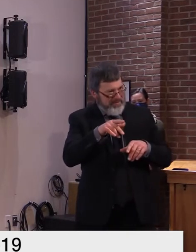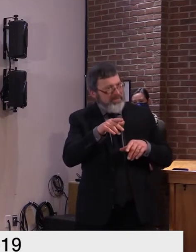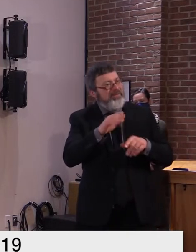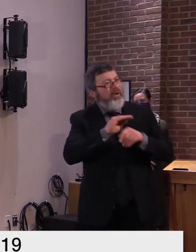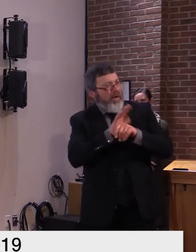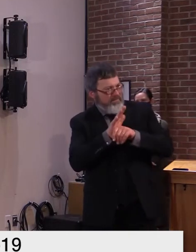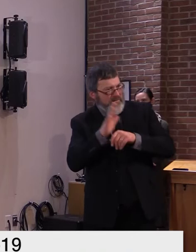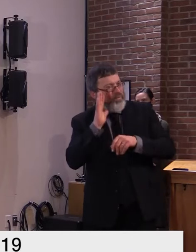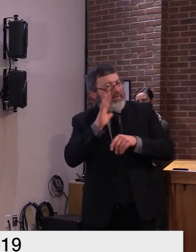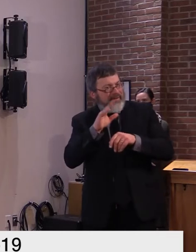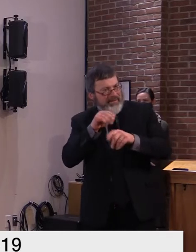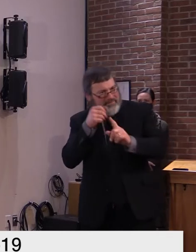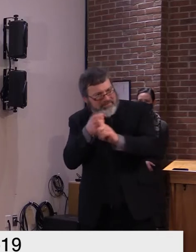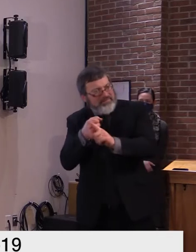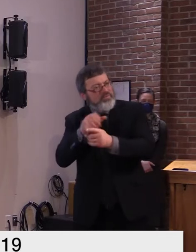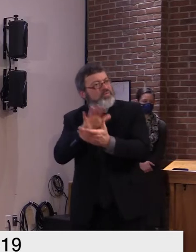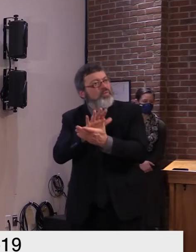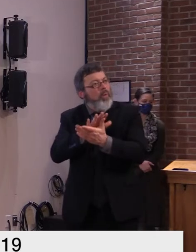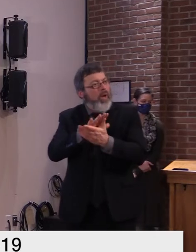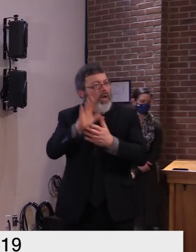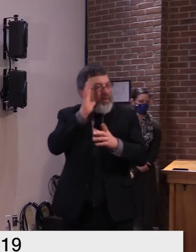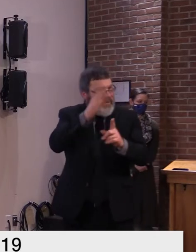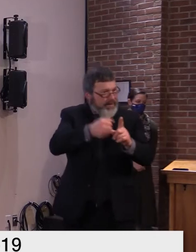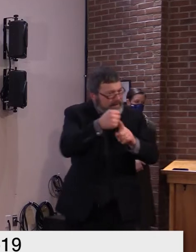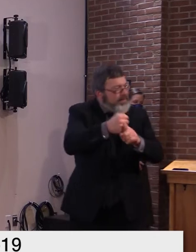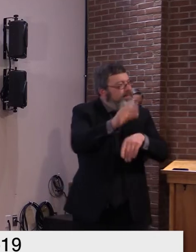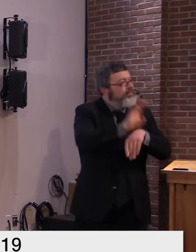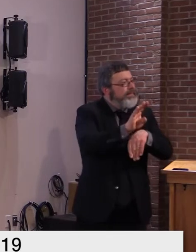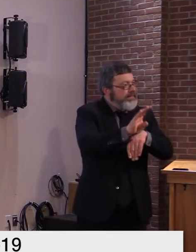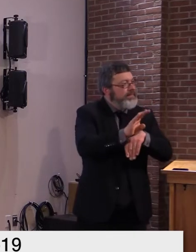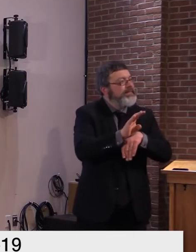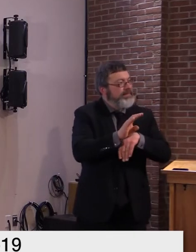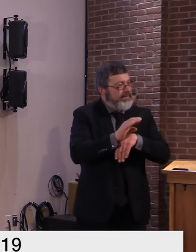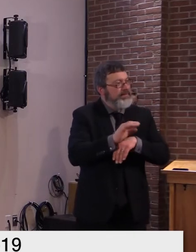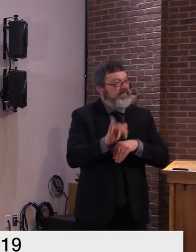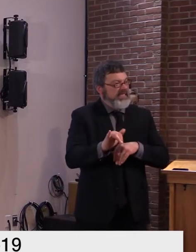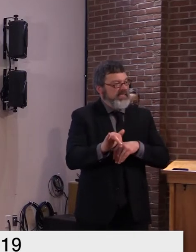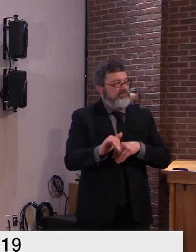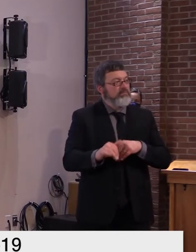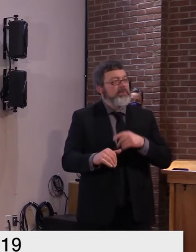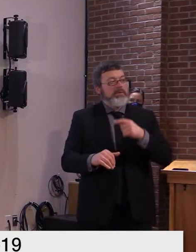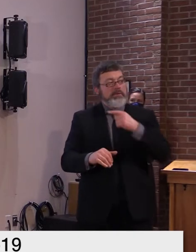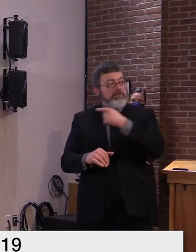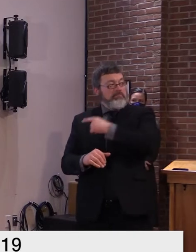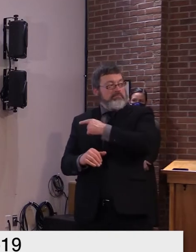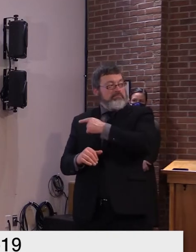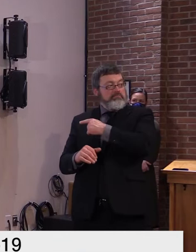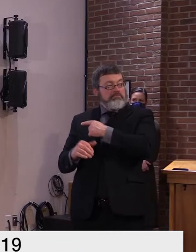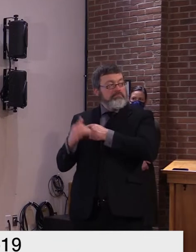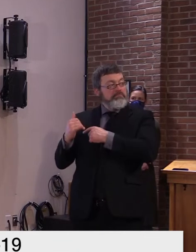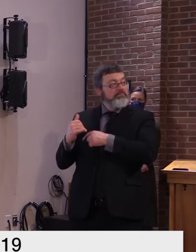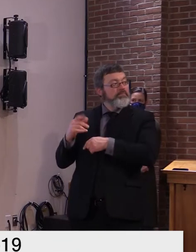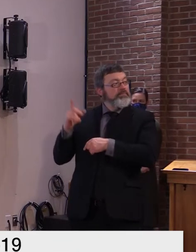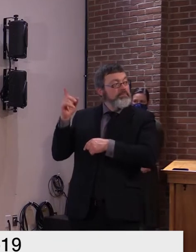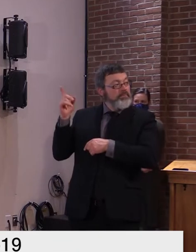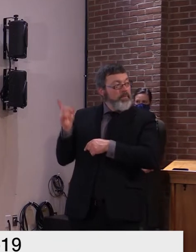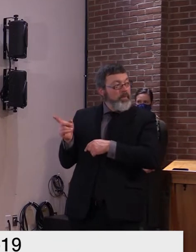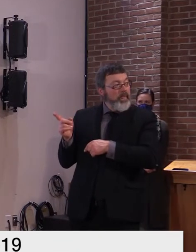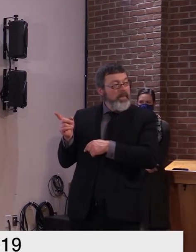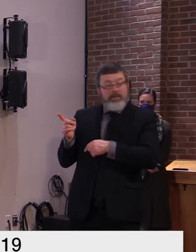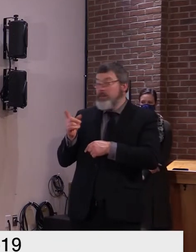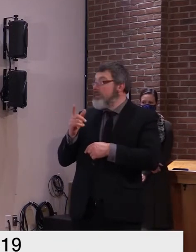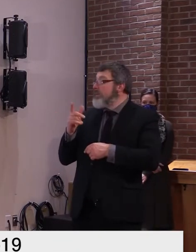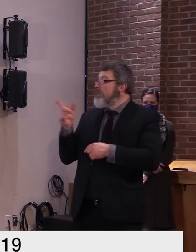staff of long-term care facilities continue to rise the total on this slide is a little over 300